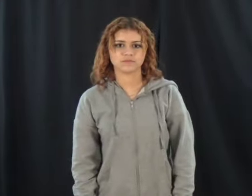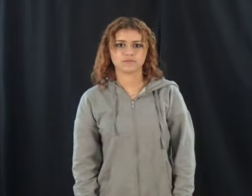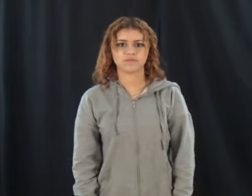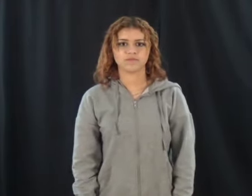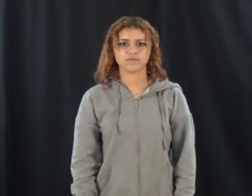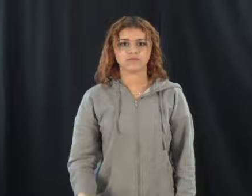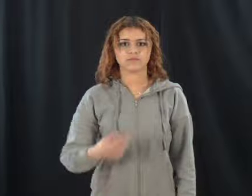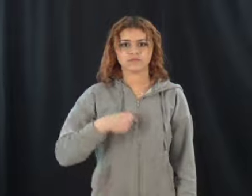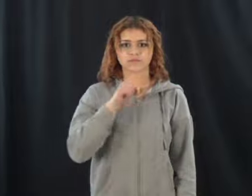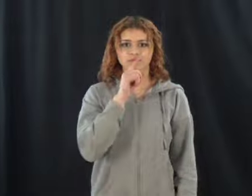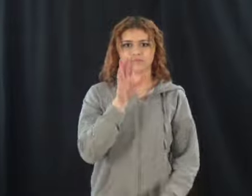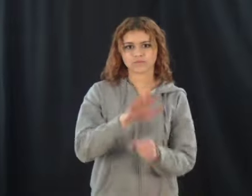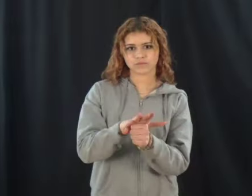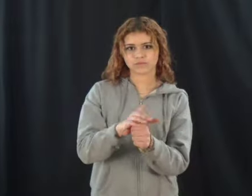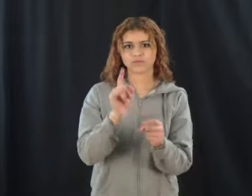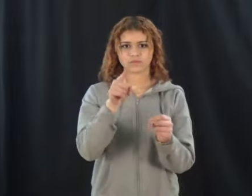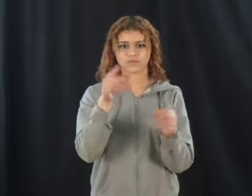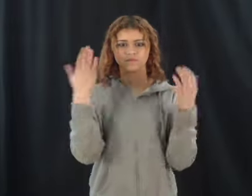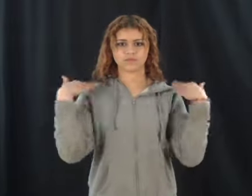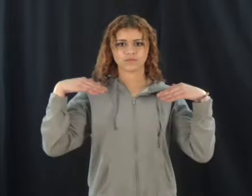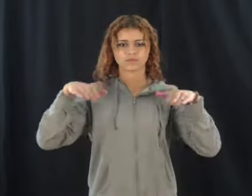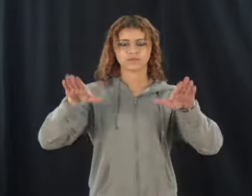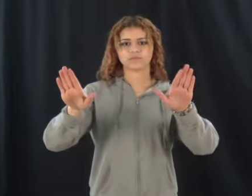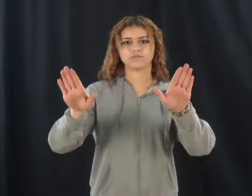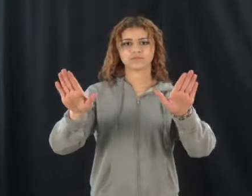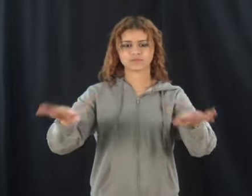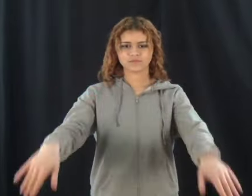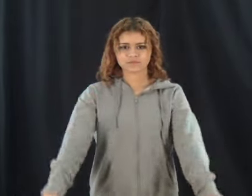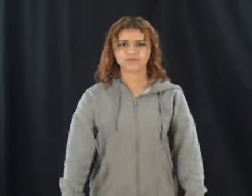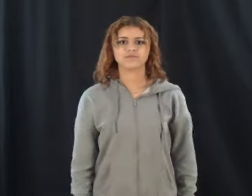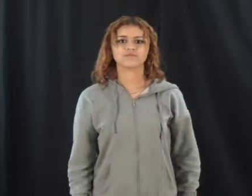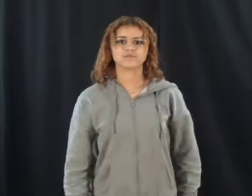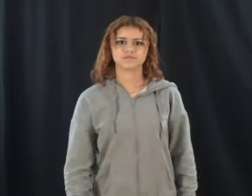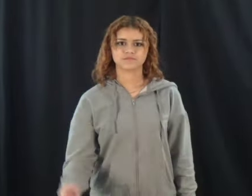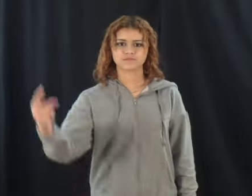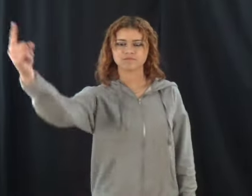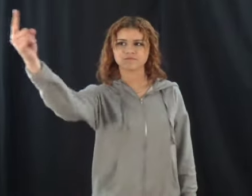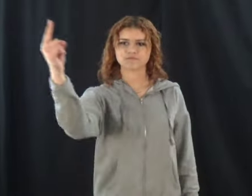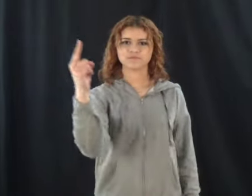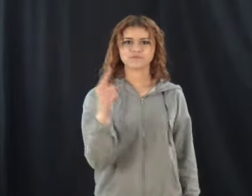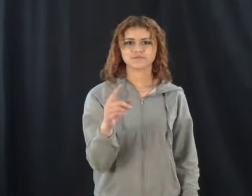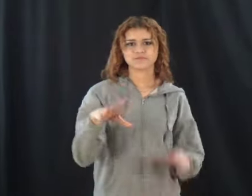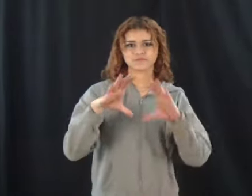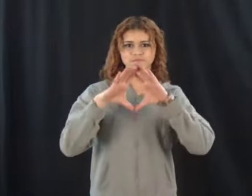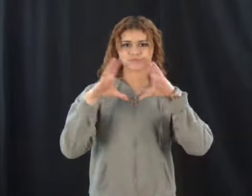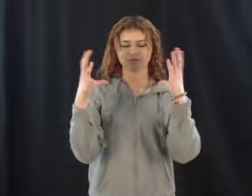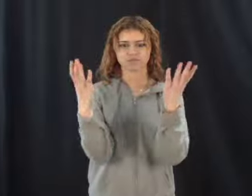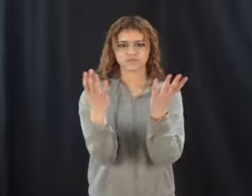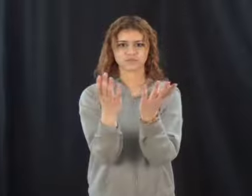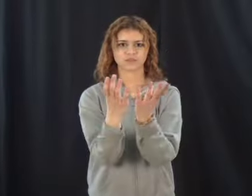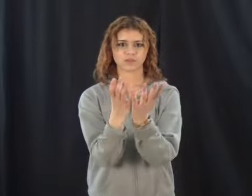I swear it's your danger, sin to this world